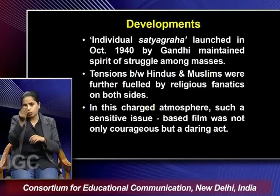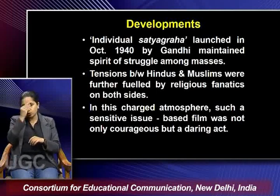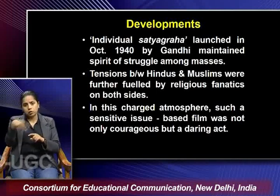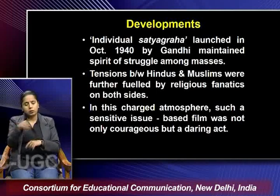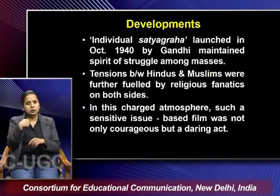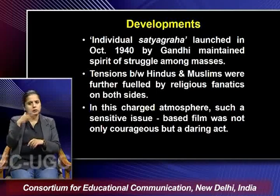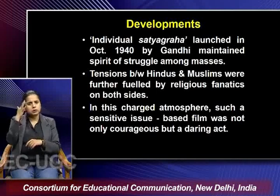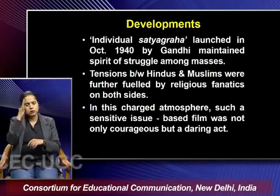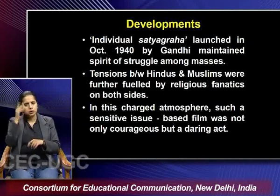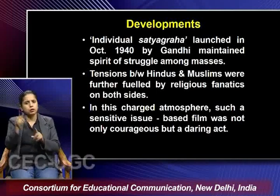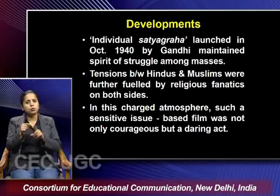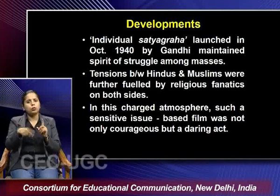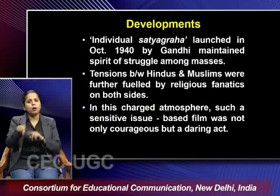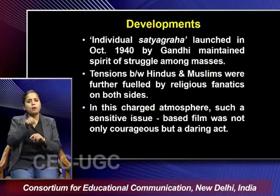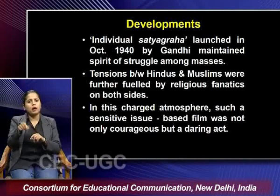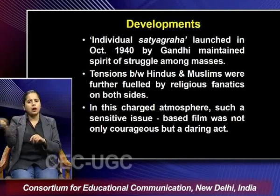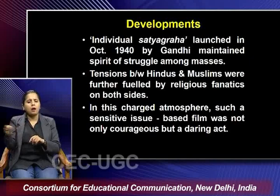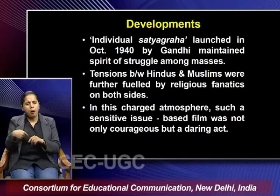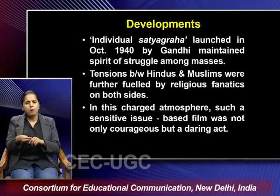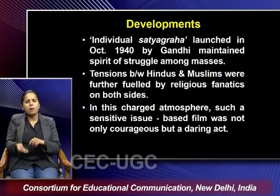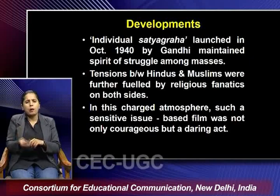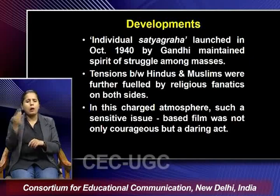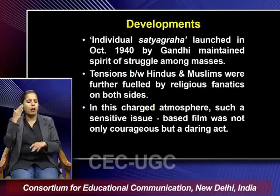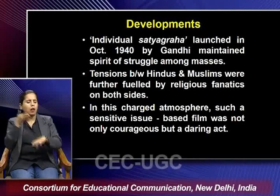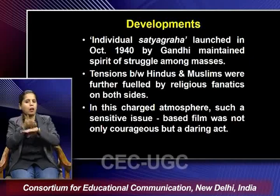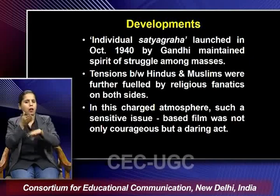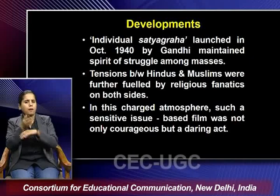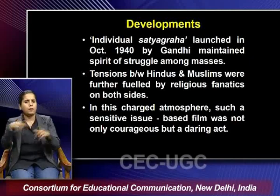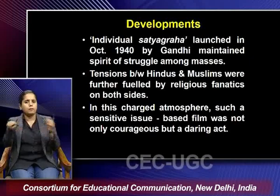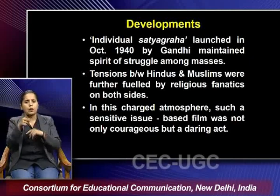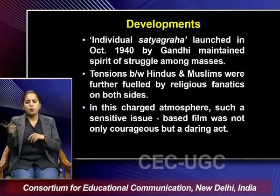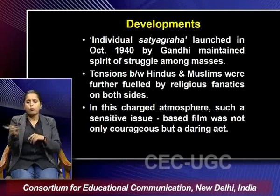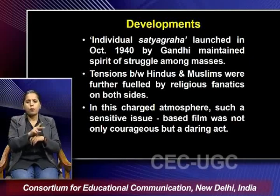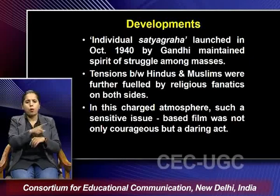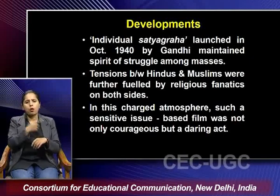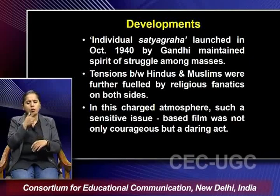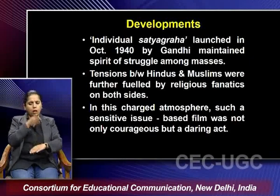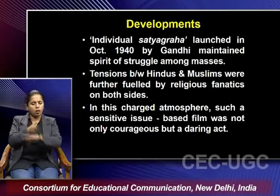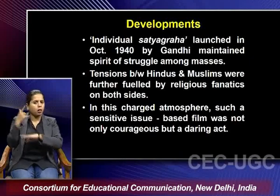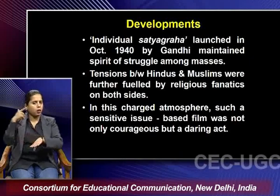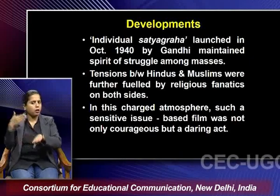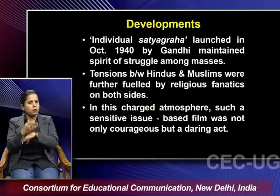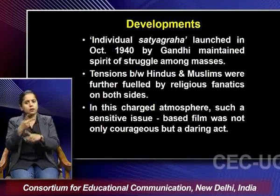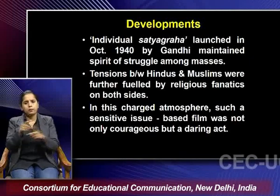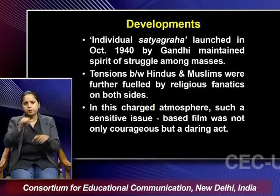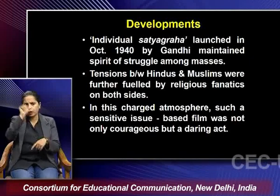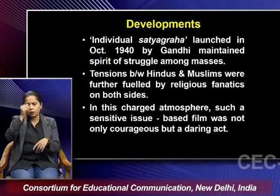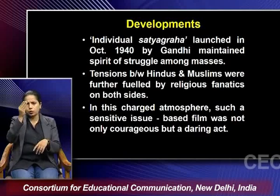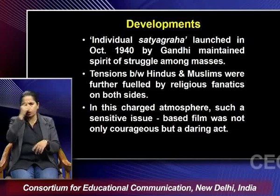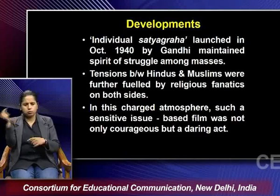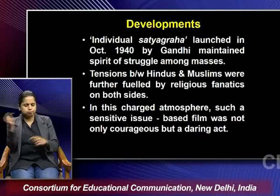they were fueled by the religious fanatics on both the sides and then in this charged atmosphere